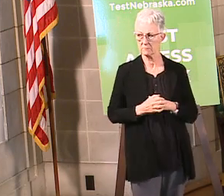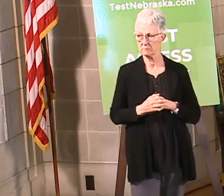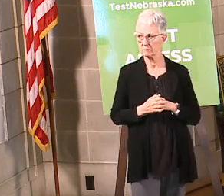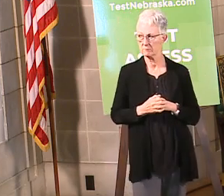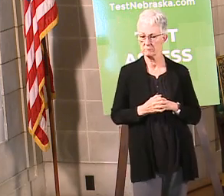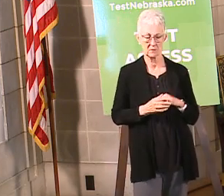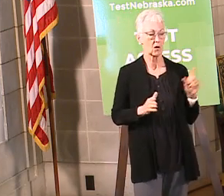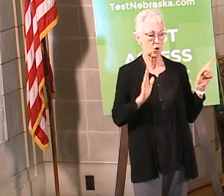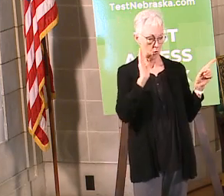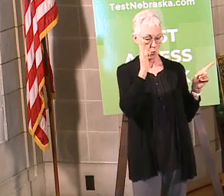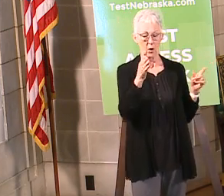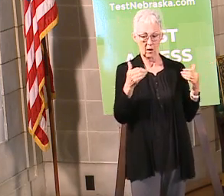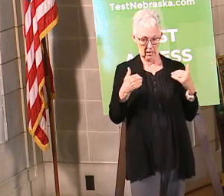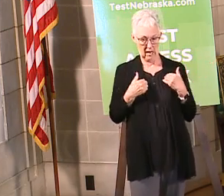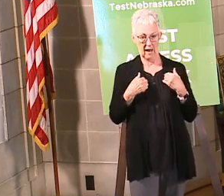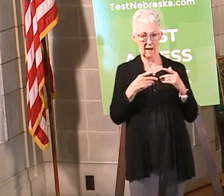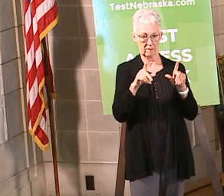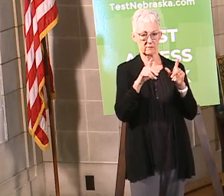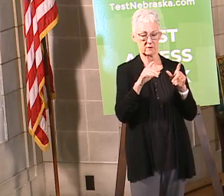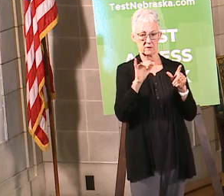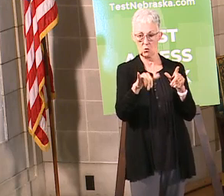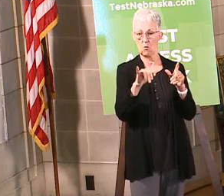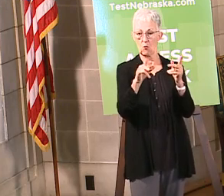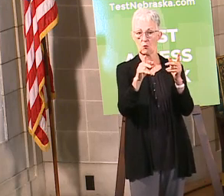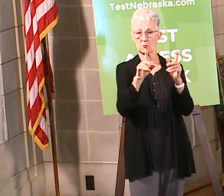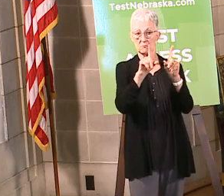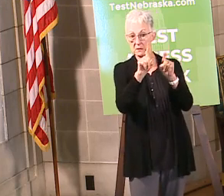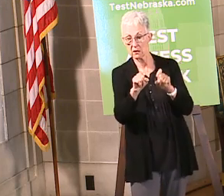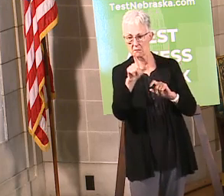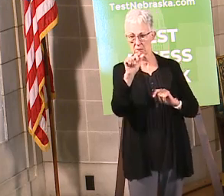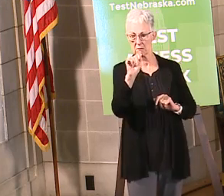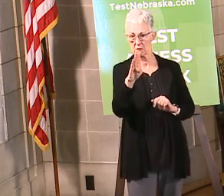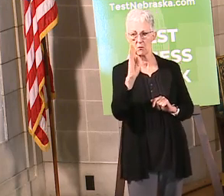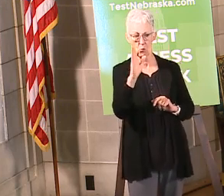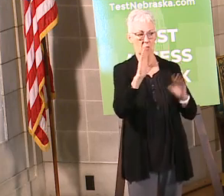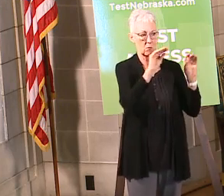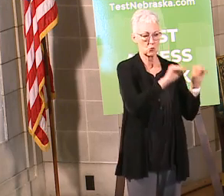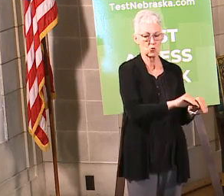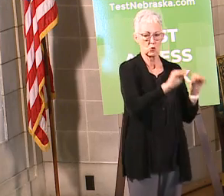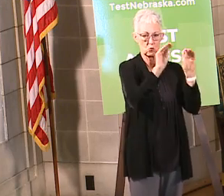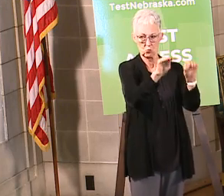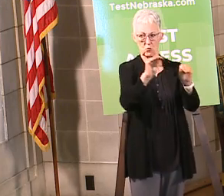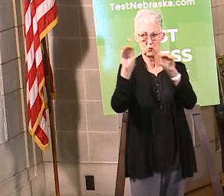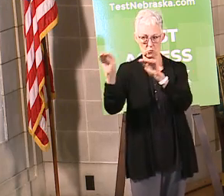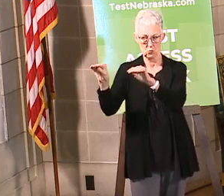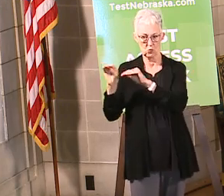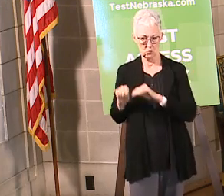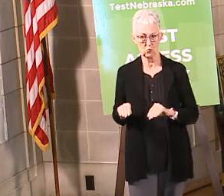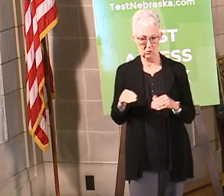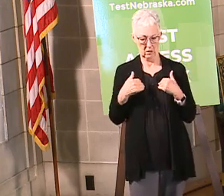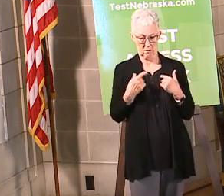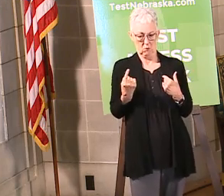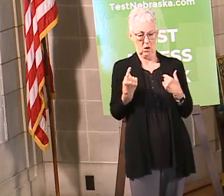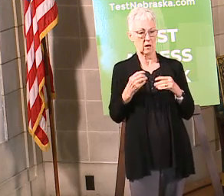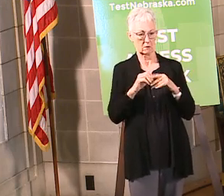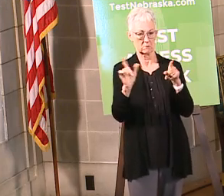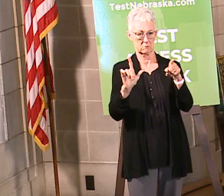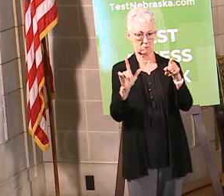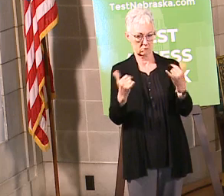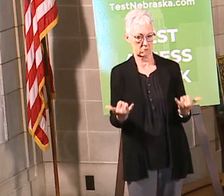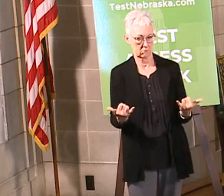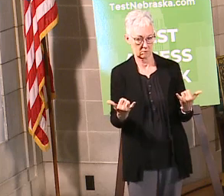there is one in Lincoln right now, that one I believe will be moving at some point. So we schedule these, we have scheduling